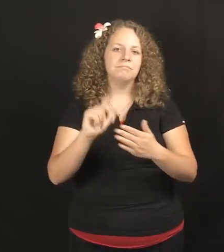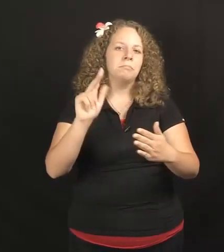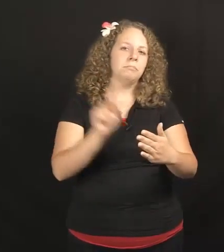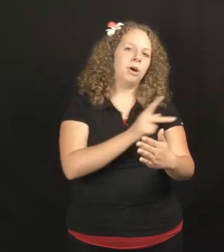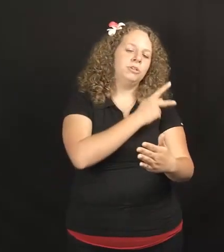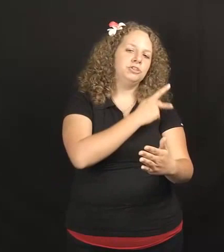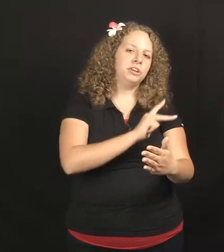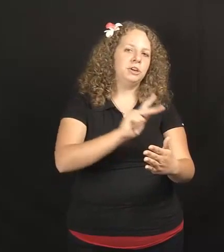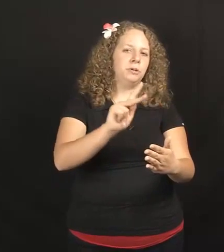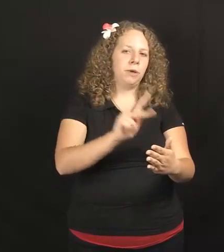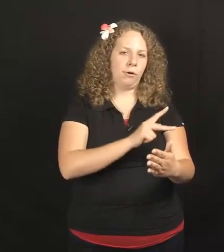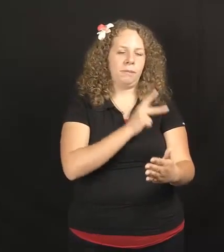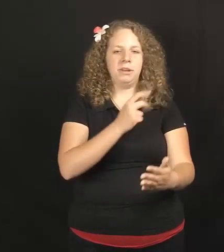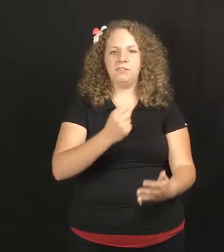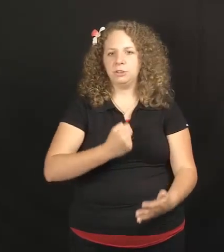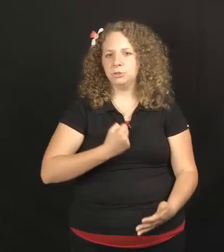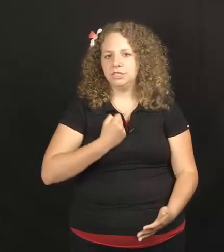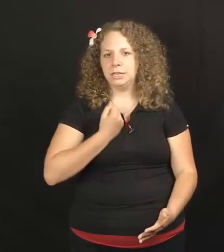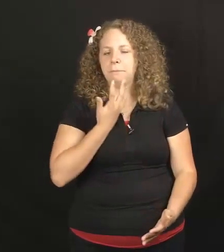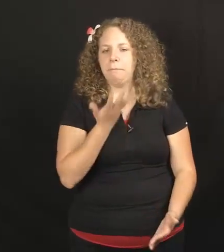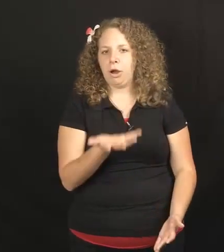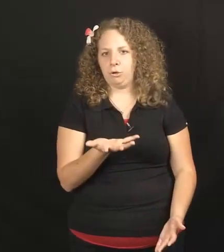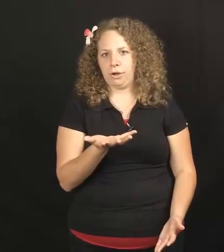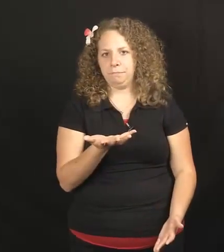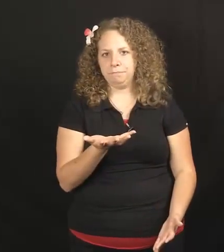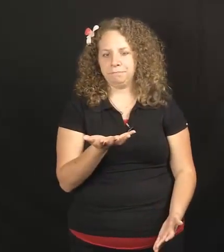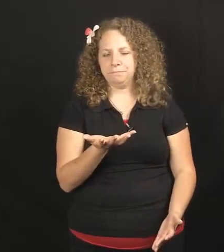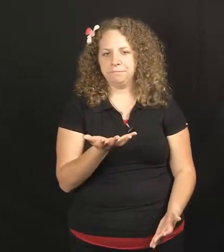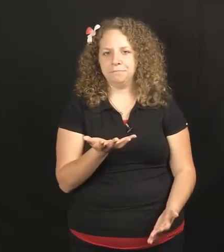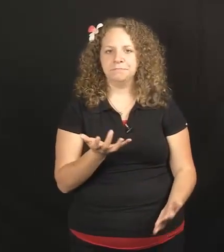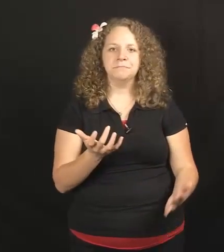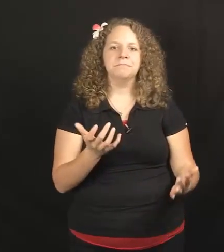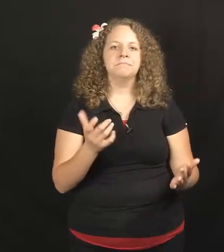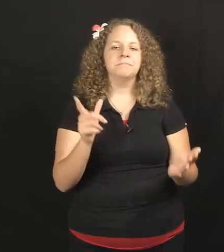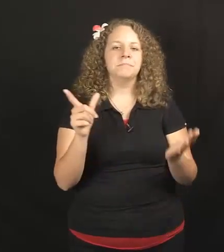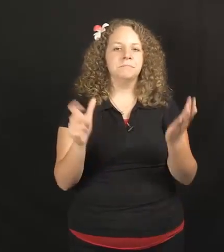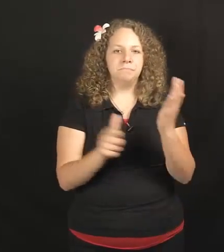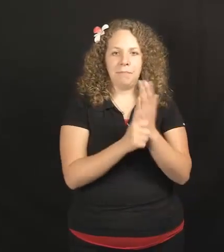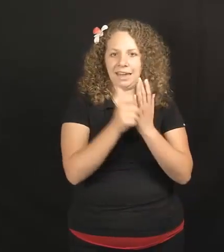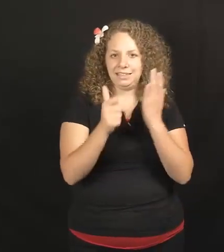Poetry Or poem Poetry I've also seen poem Magazine